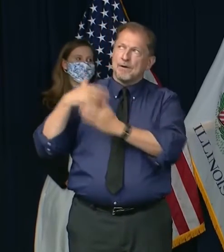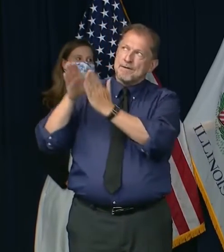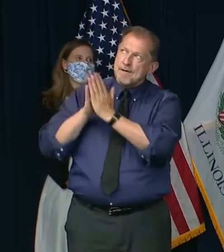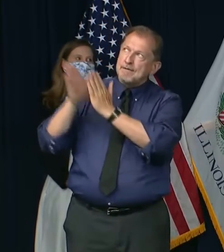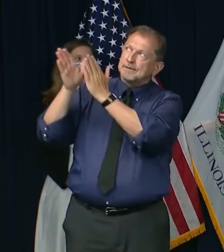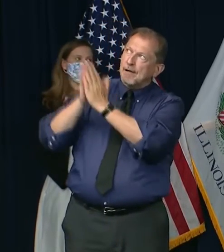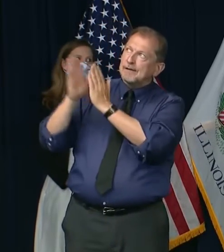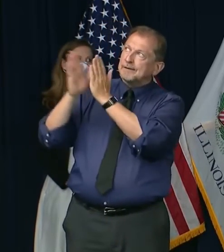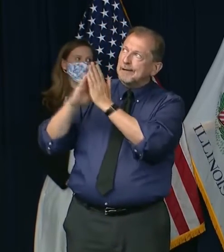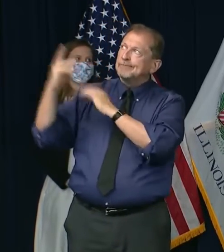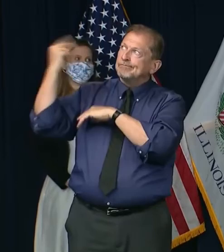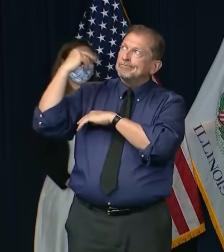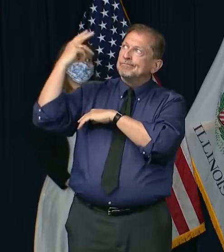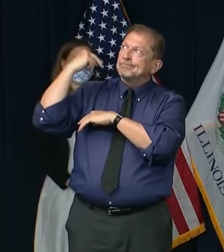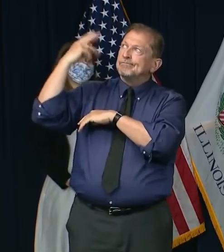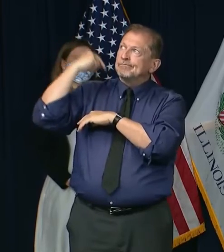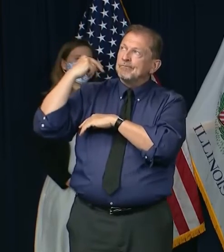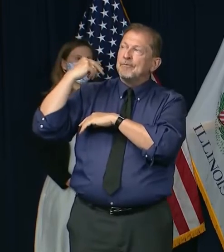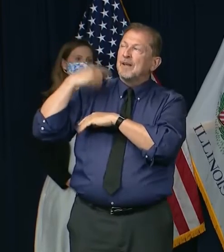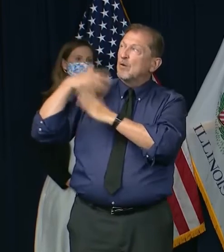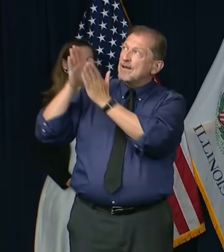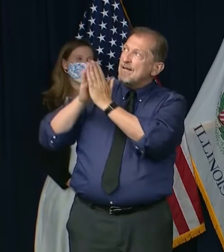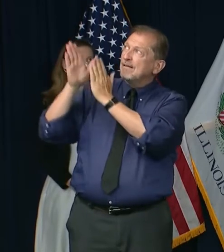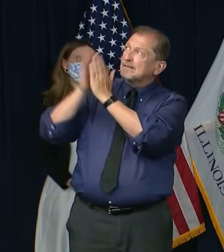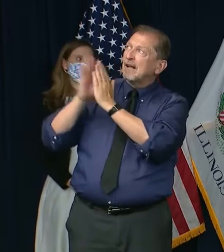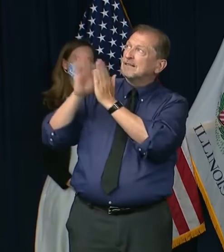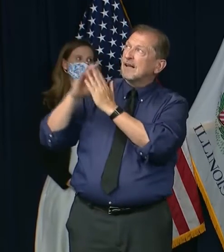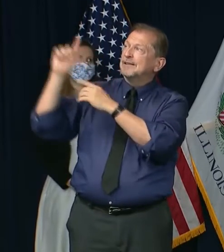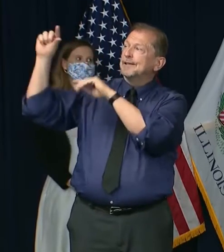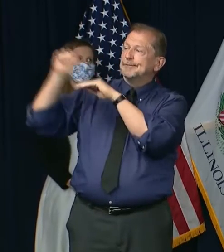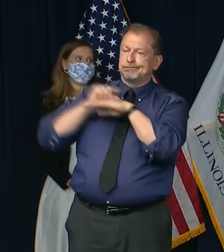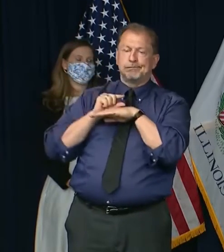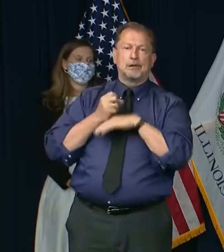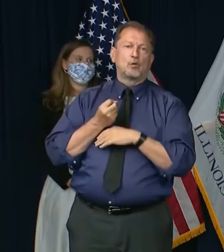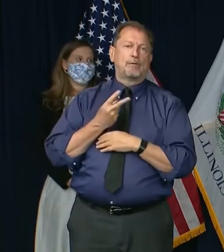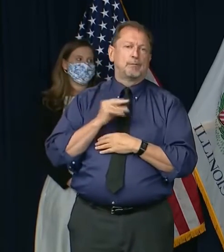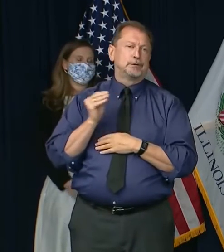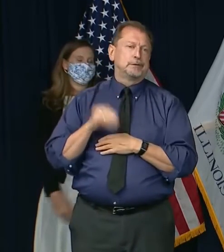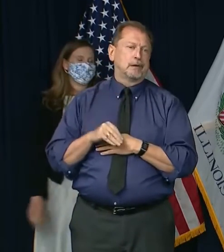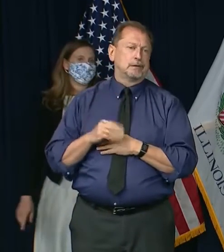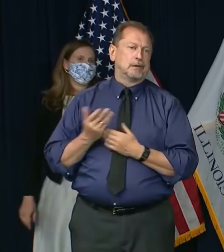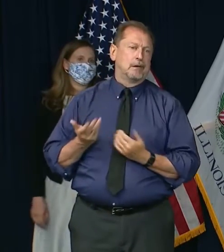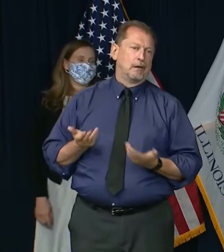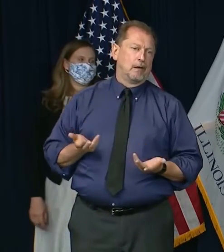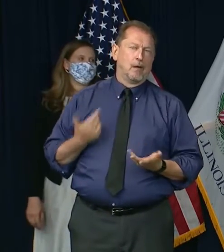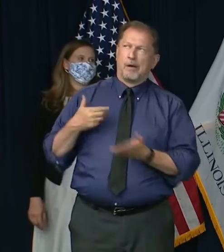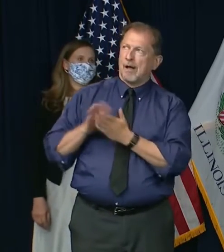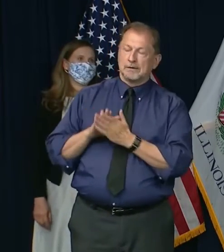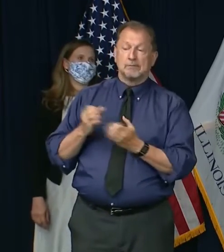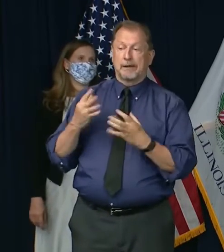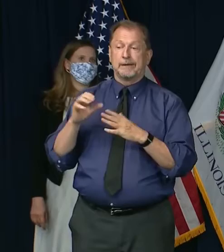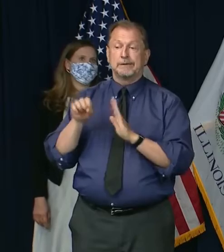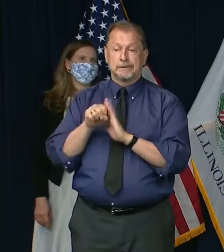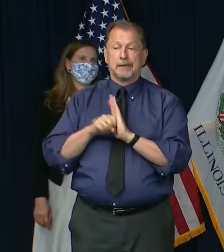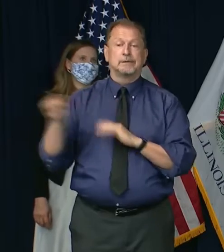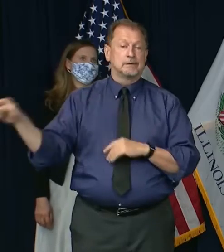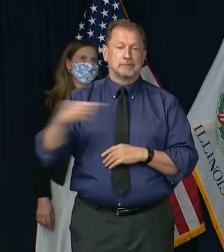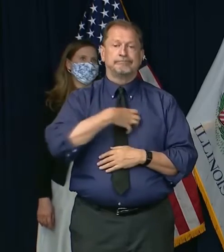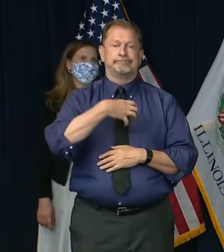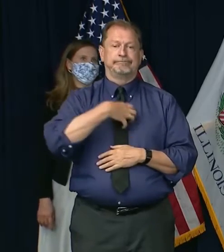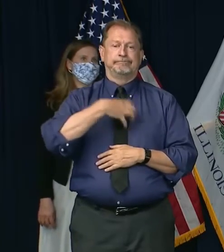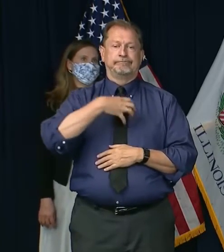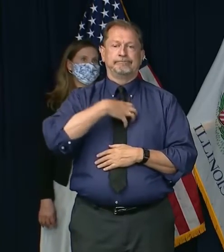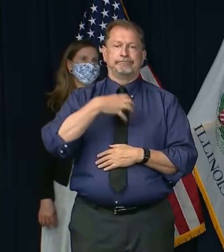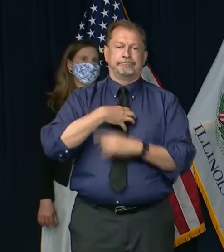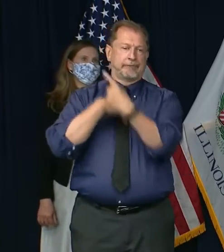government. I think we've received 12 percent of the PPE that we asked for. And that's been the experience of so many other states as well. So